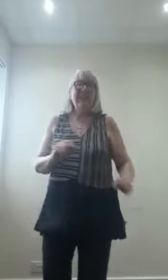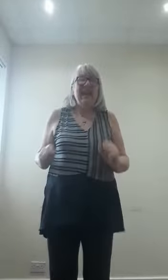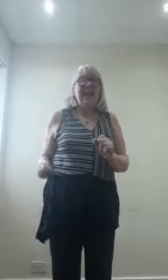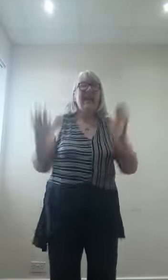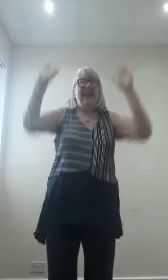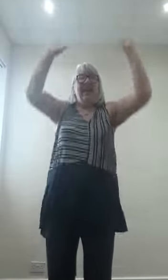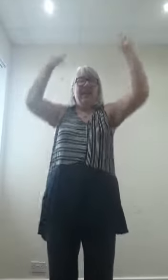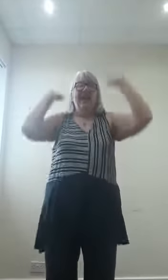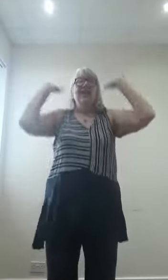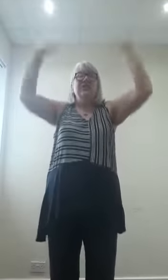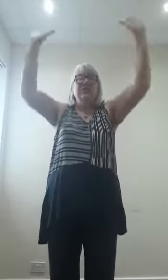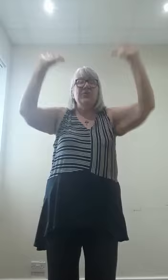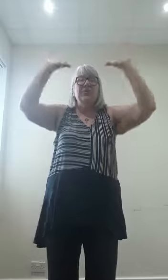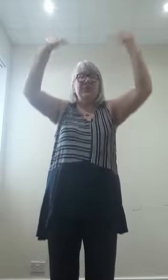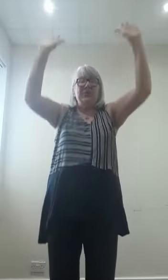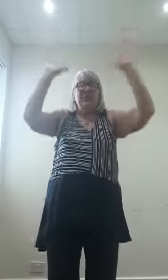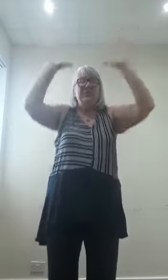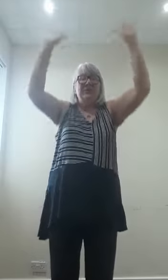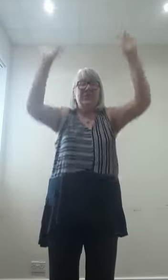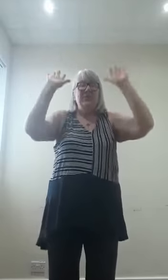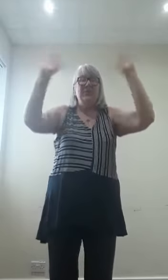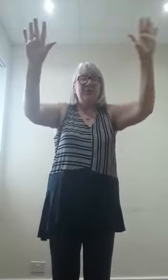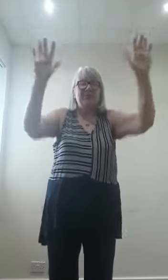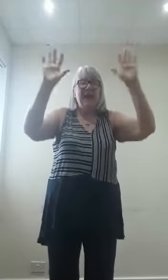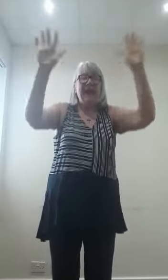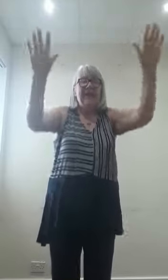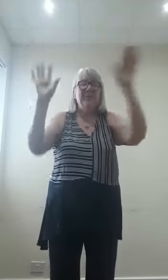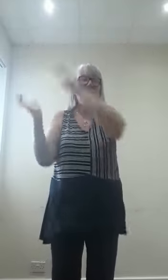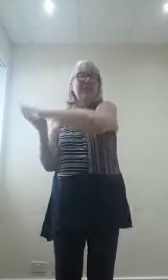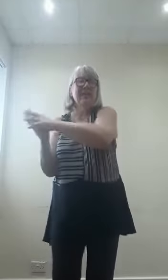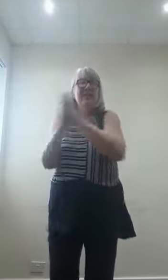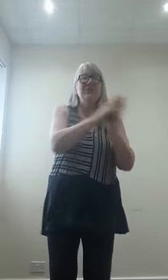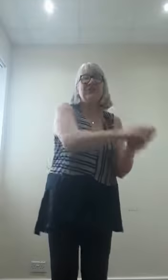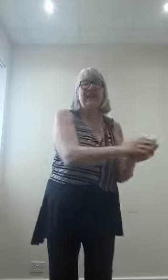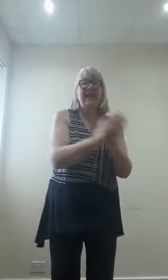Ready? Do, do, do. Push pineapple, shake a tree.